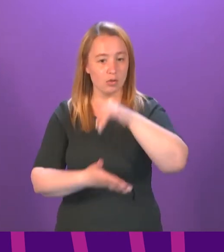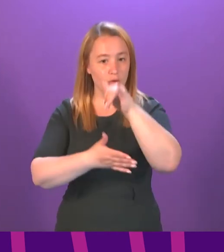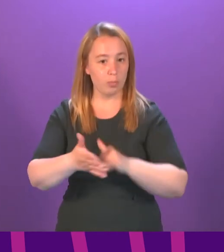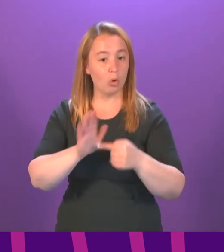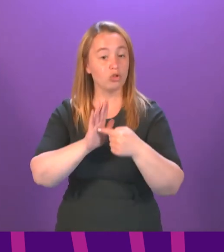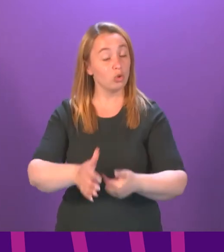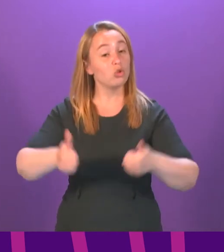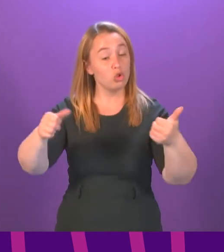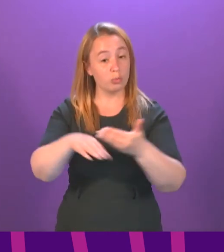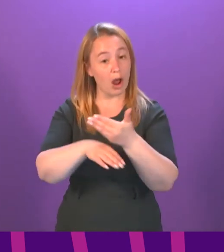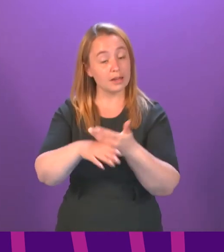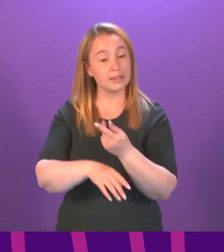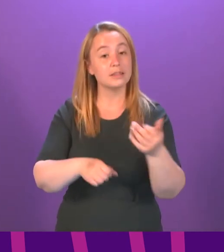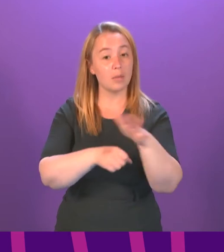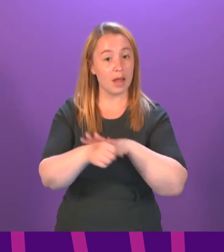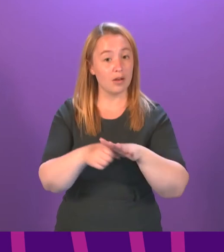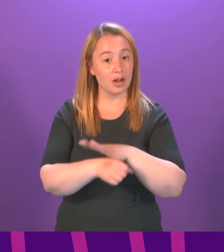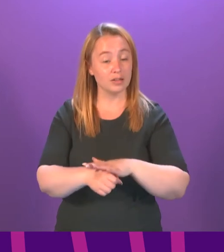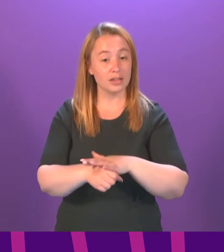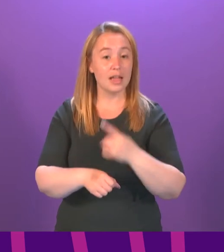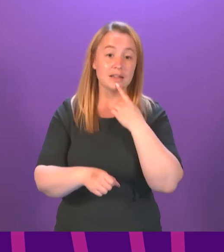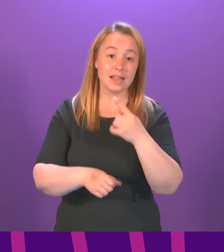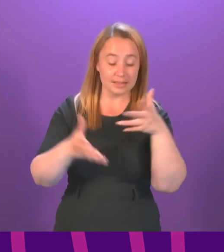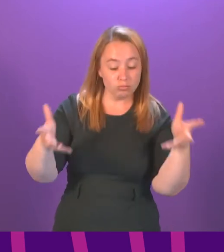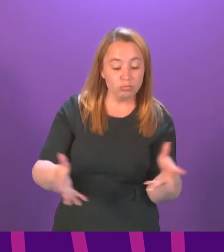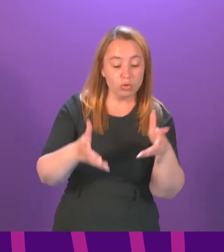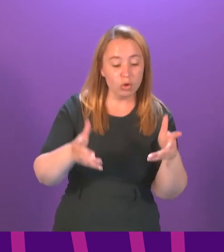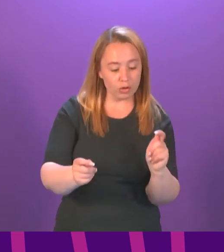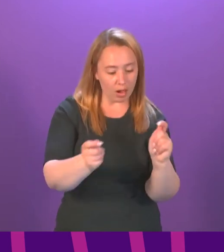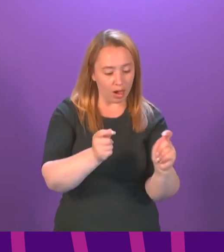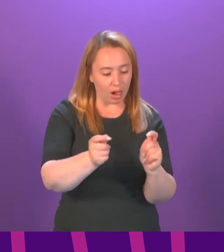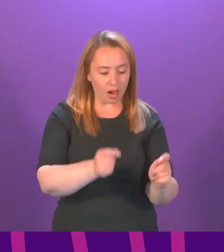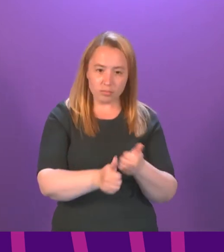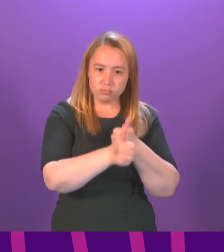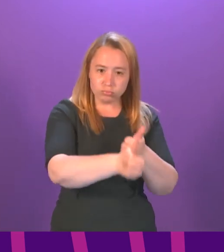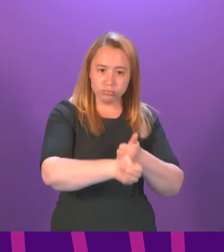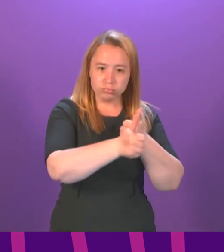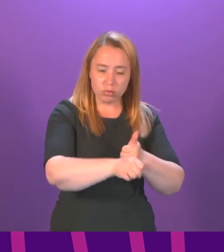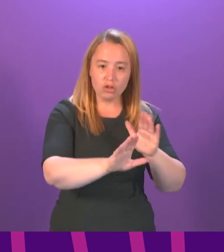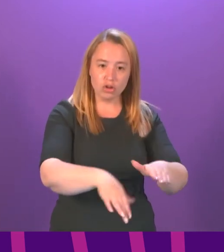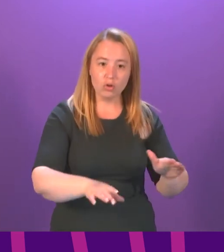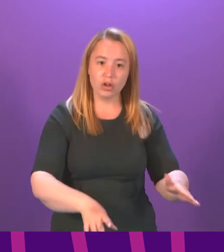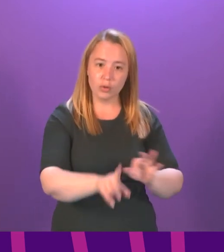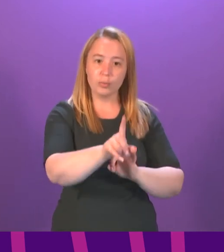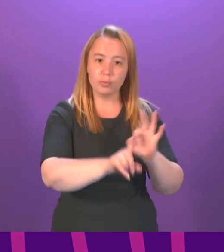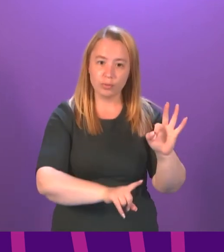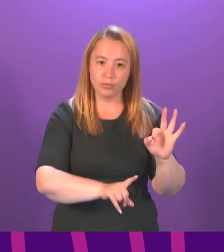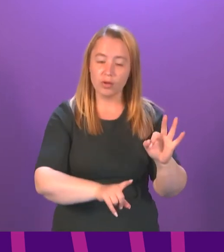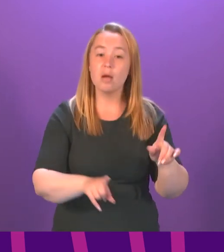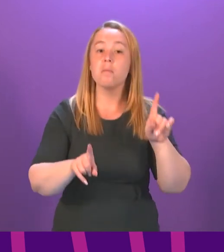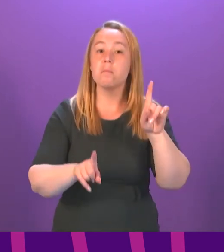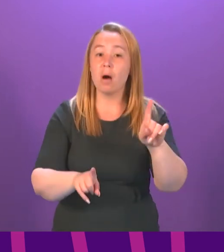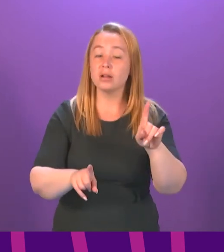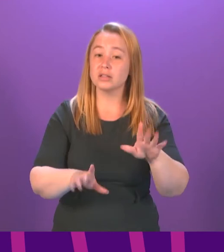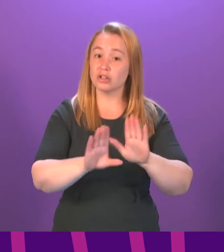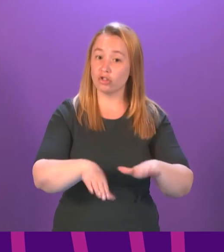good practice in some areas and pointed to encouraging remedial activities since the fieldwork took place. However, am very concerned that every